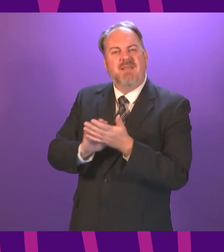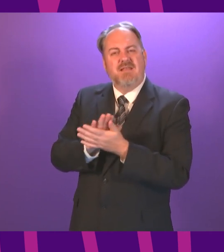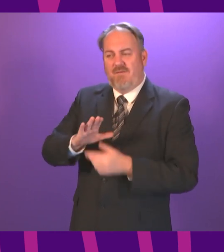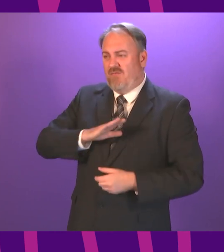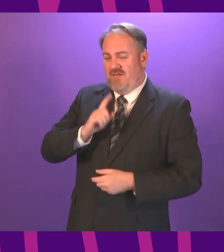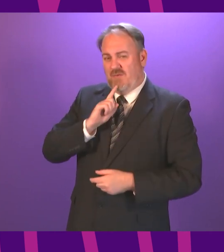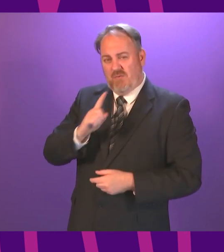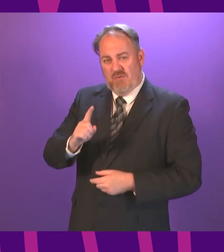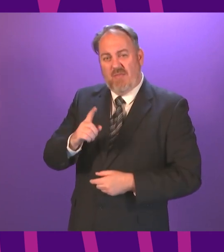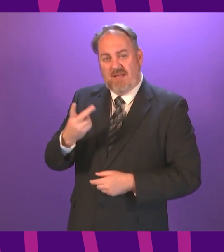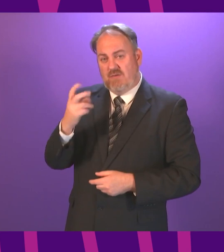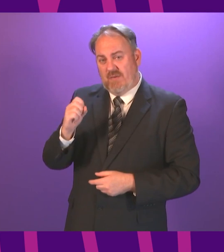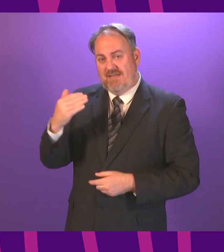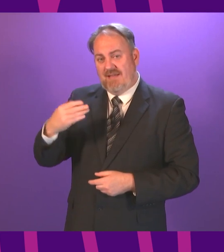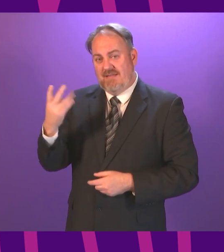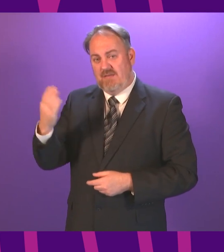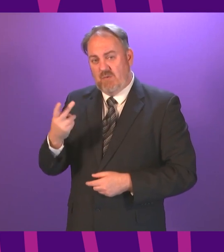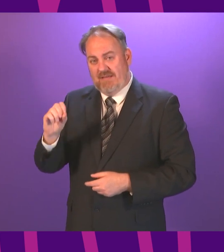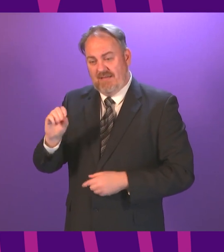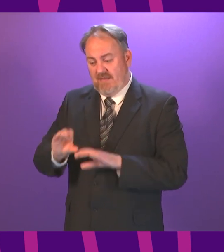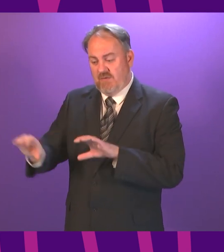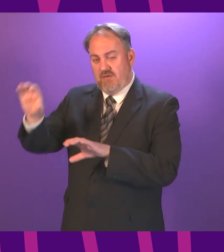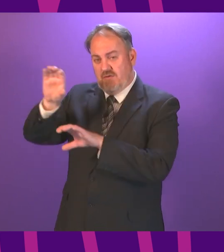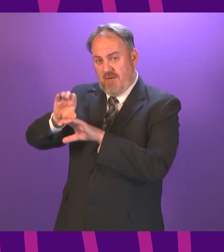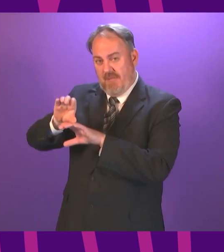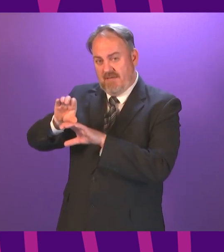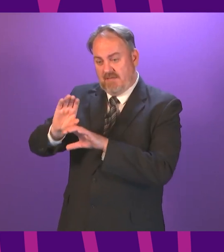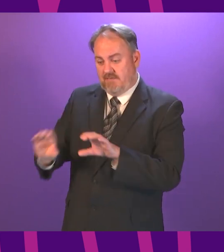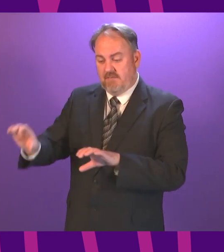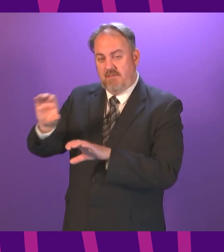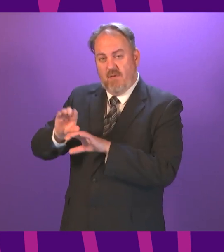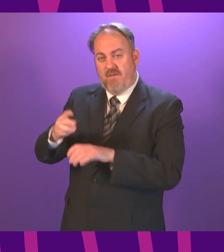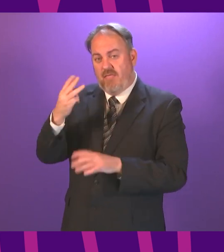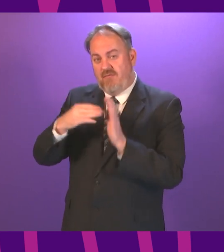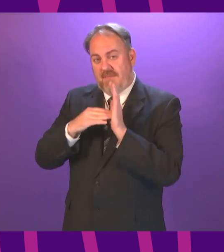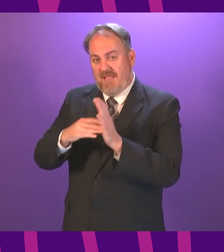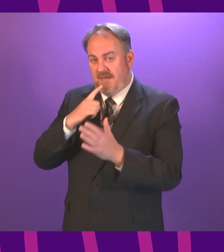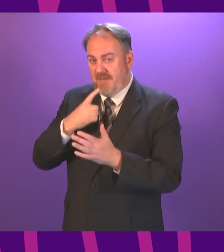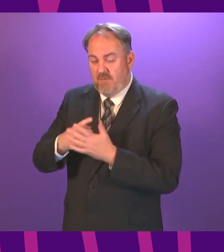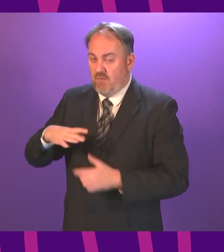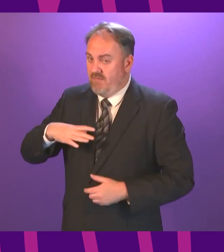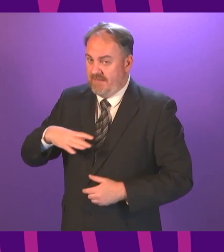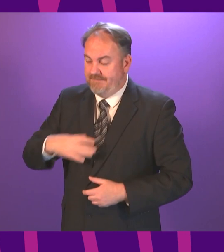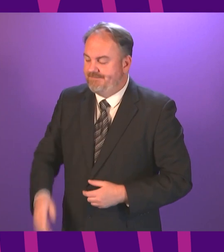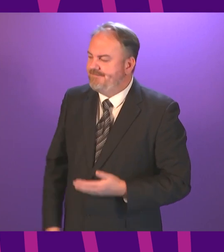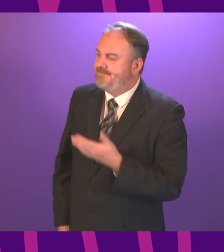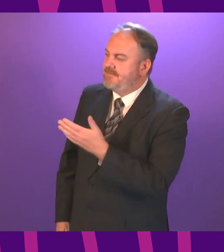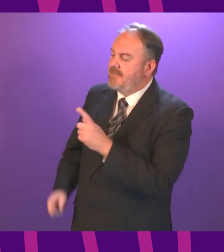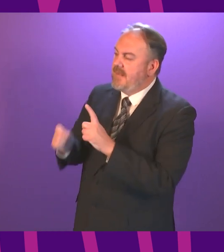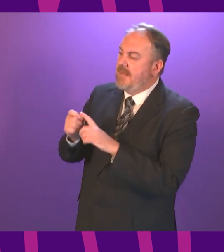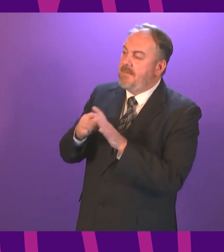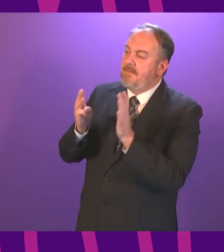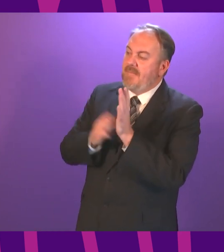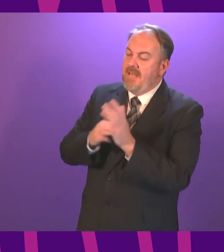was an adjusted operating position of a surplus, a surplus of over £3 million. Pam Gosling. Thank you.